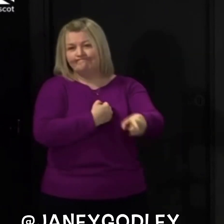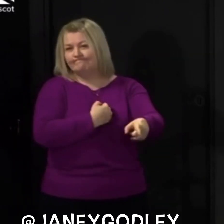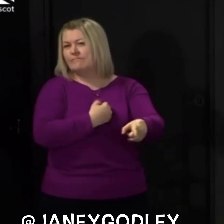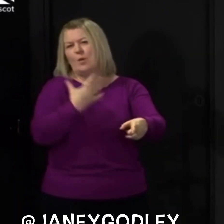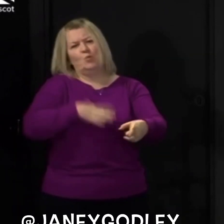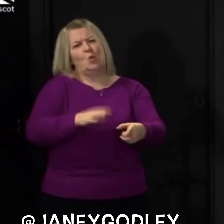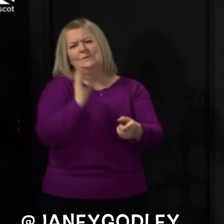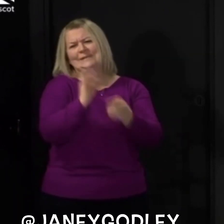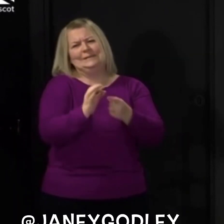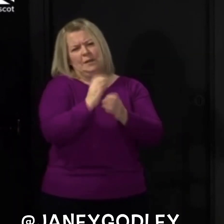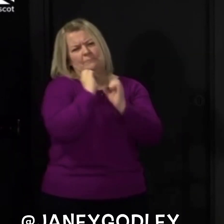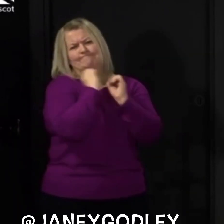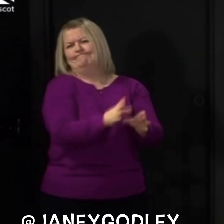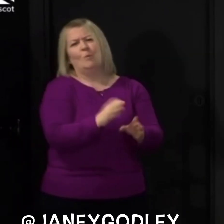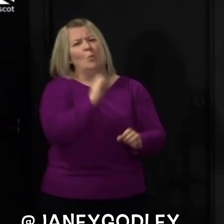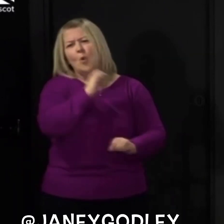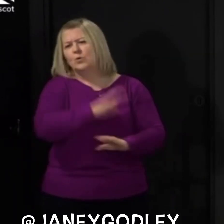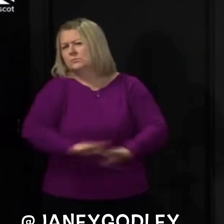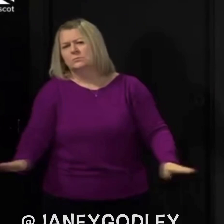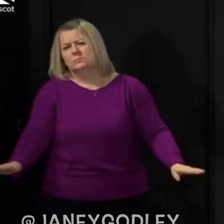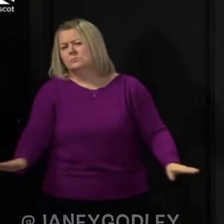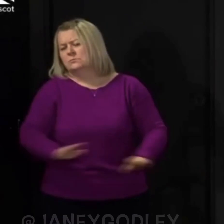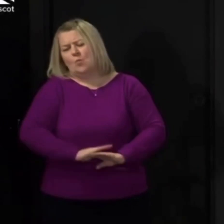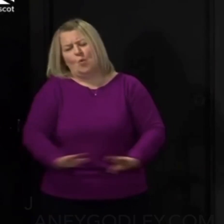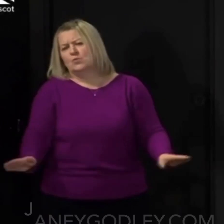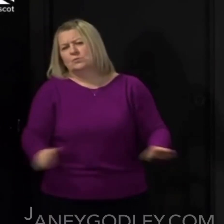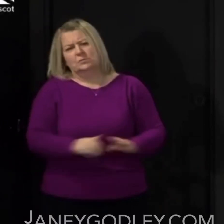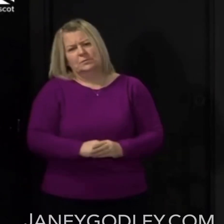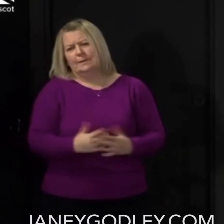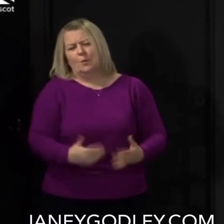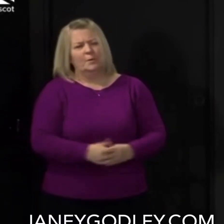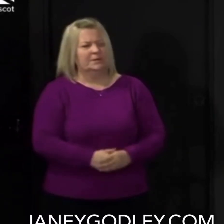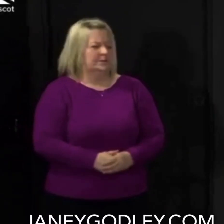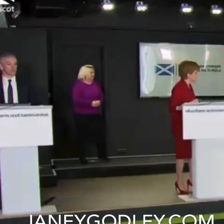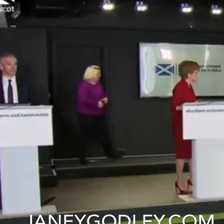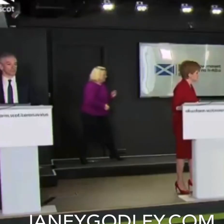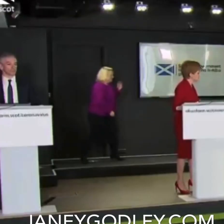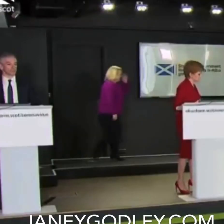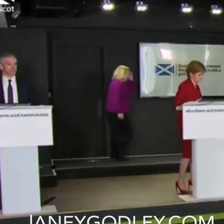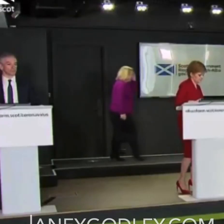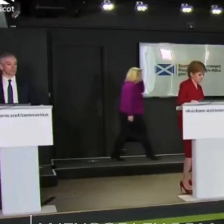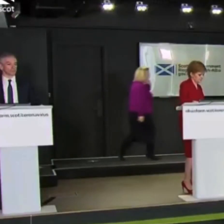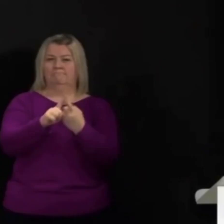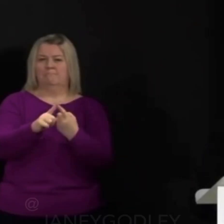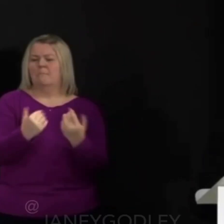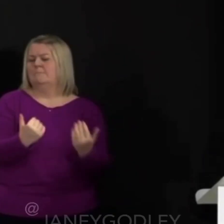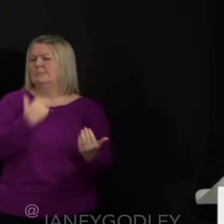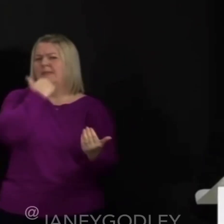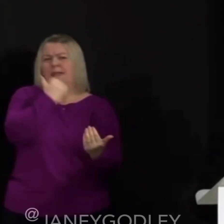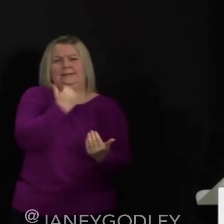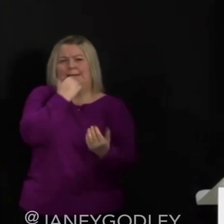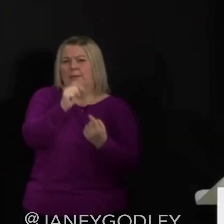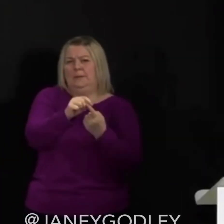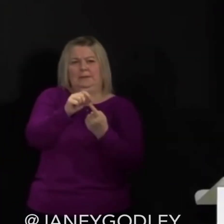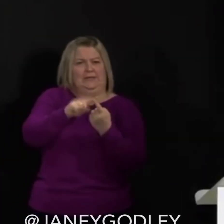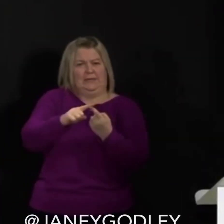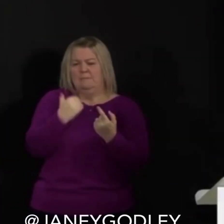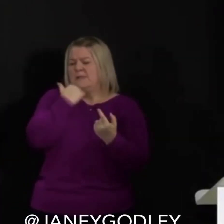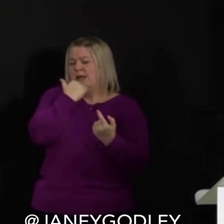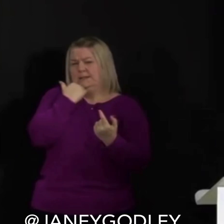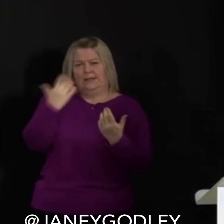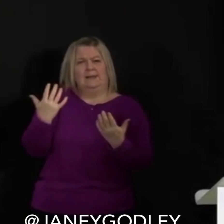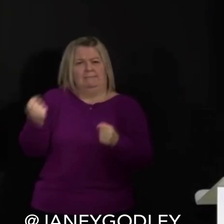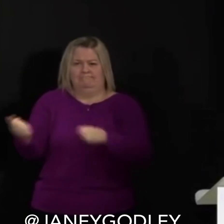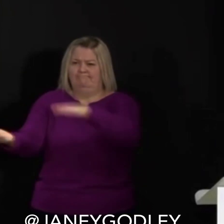talking about what's happening next. Isa, have you got any plans to fuck off for the weekend or day anything special? I ought to be honest, Nicola, I'm